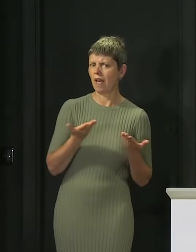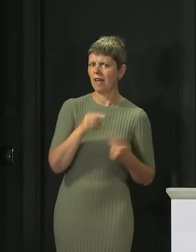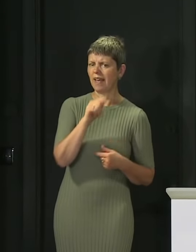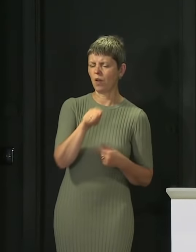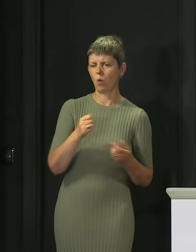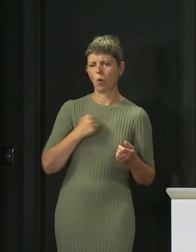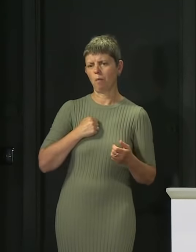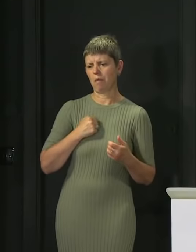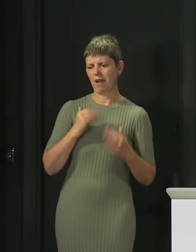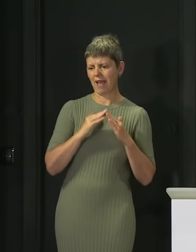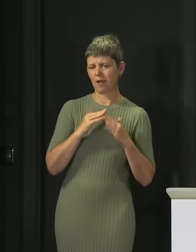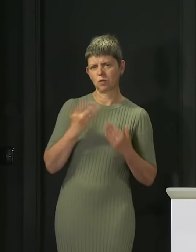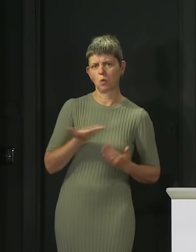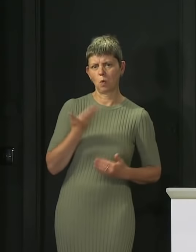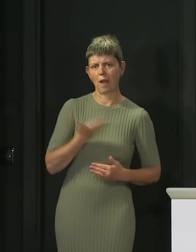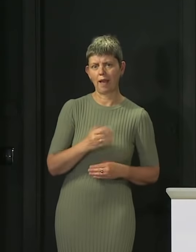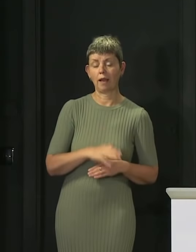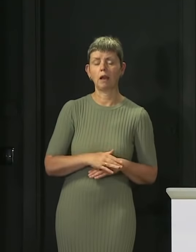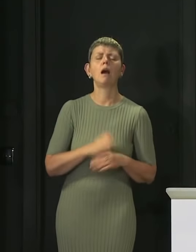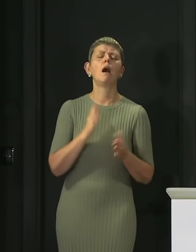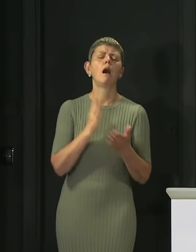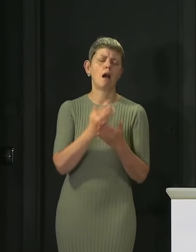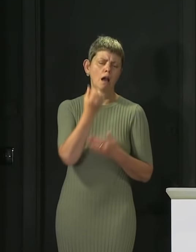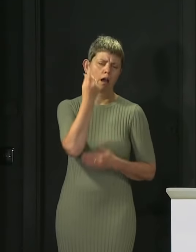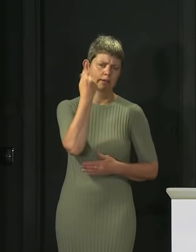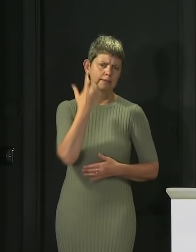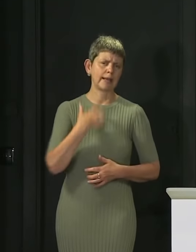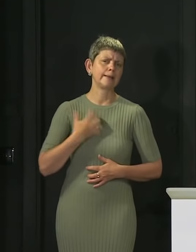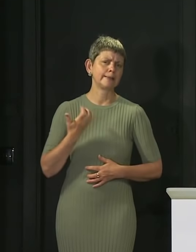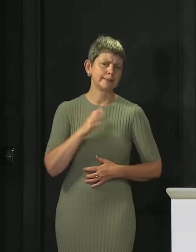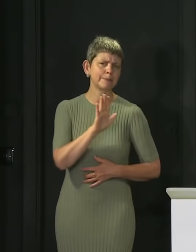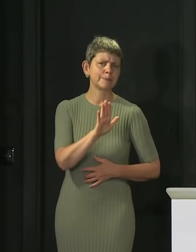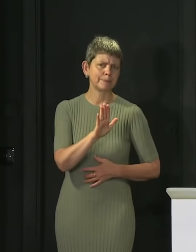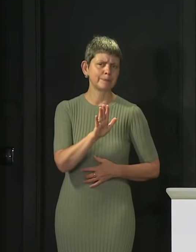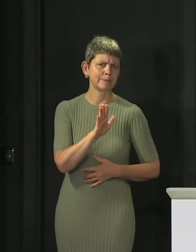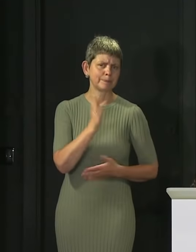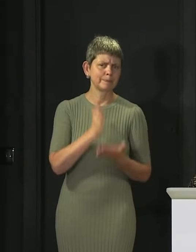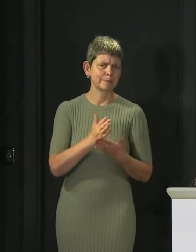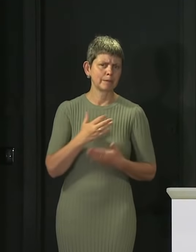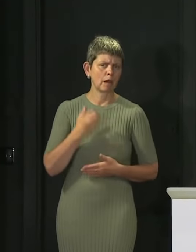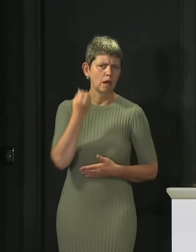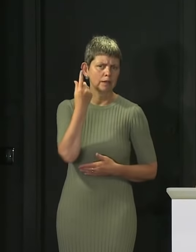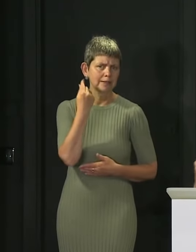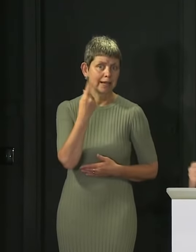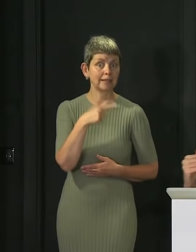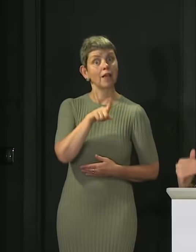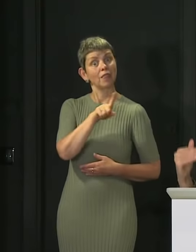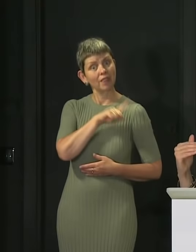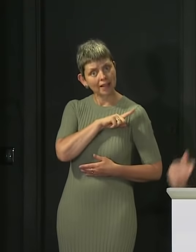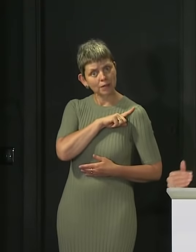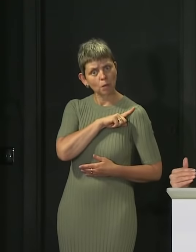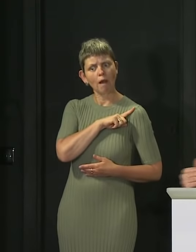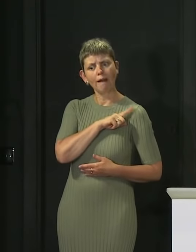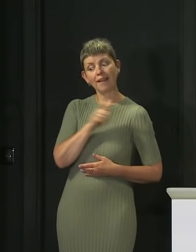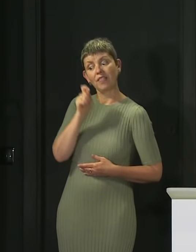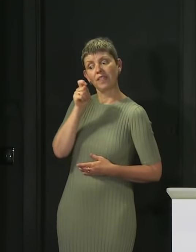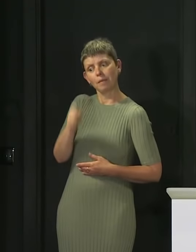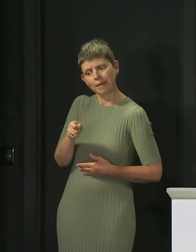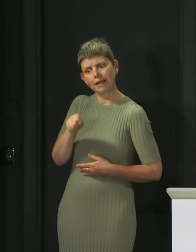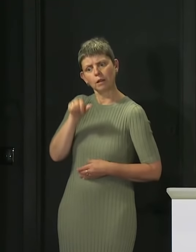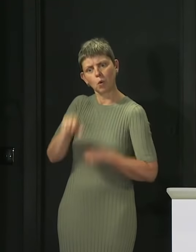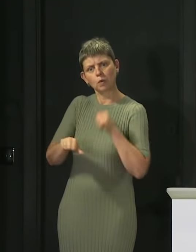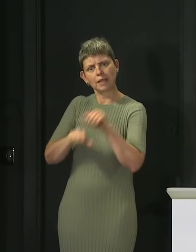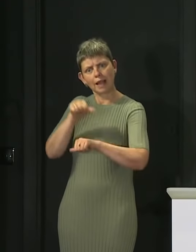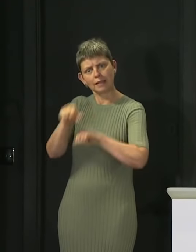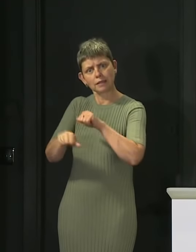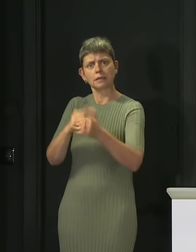even more pronounced. And I understand that, I absolutely understand that, which is why this next part of the process is